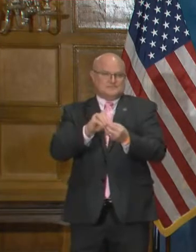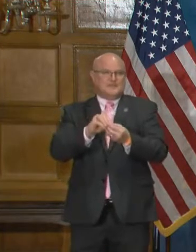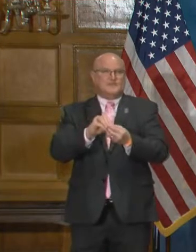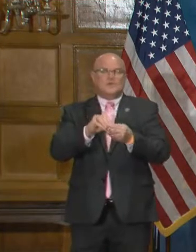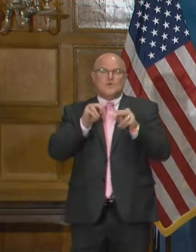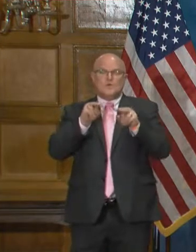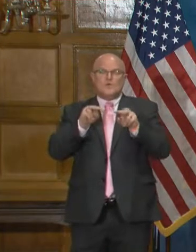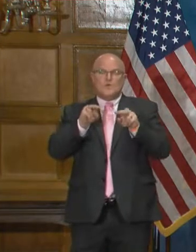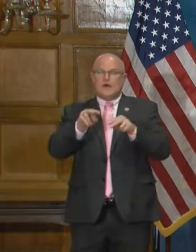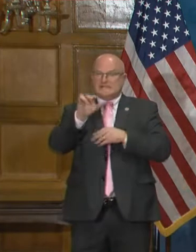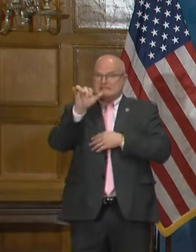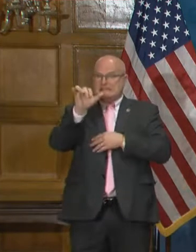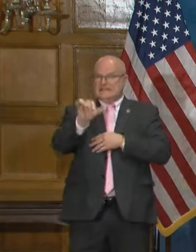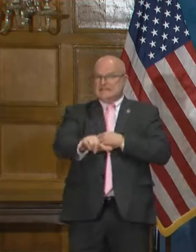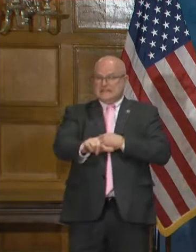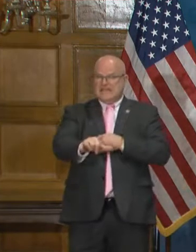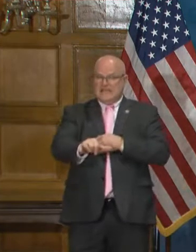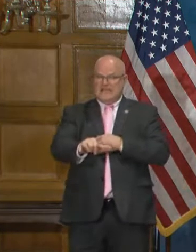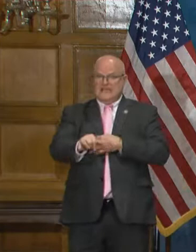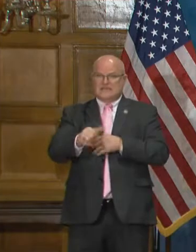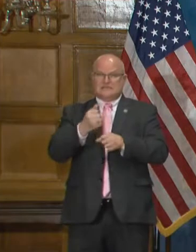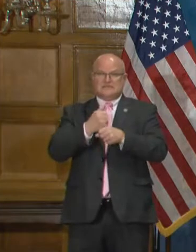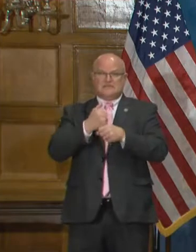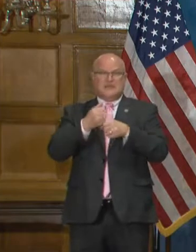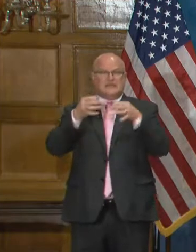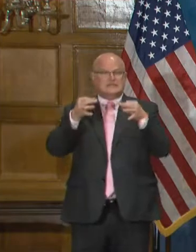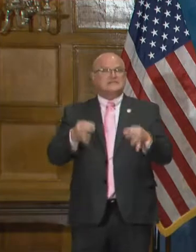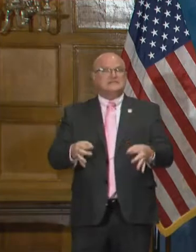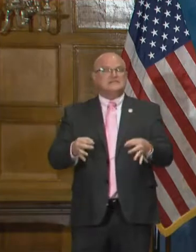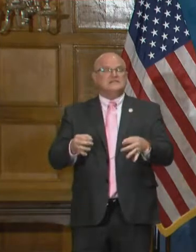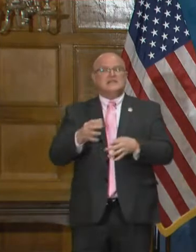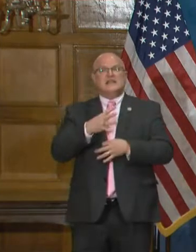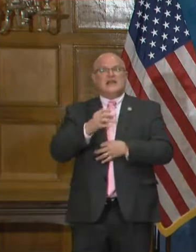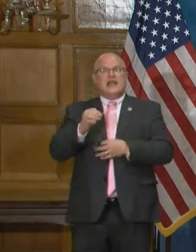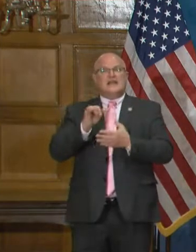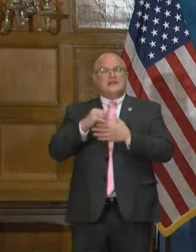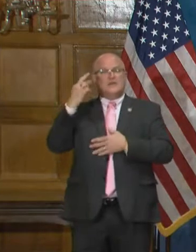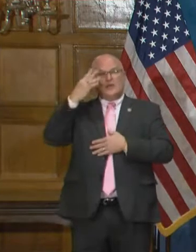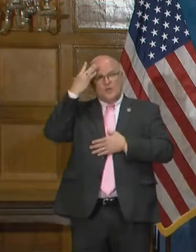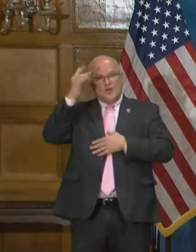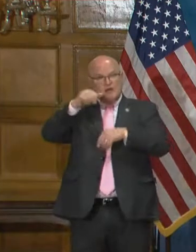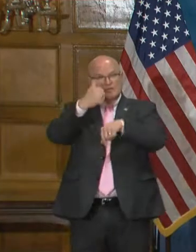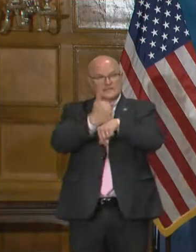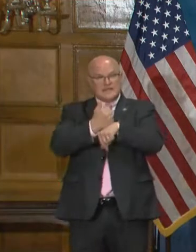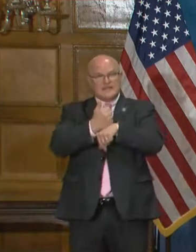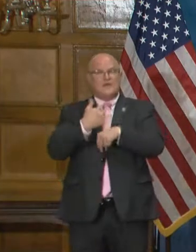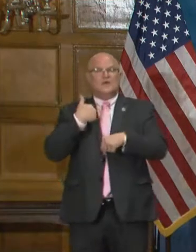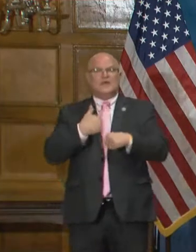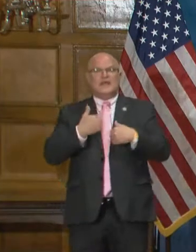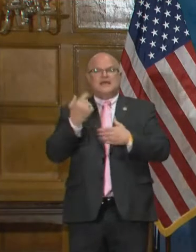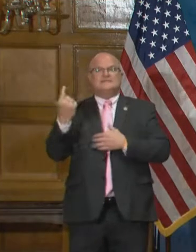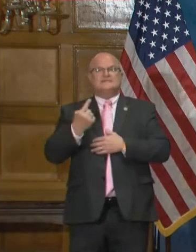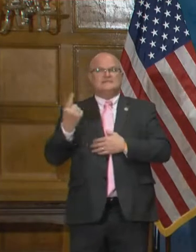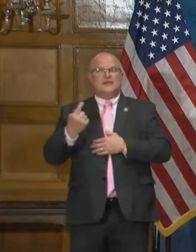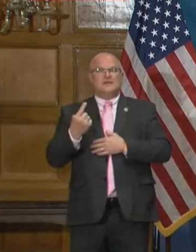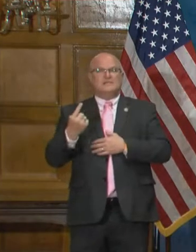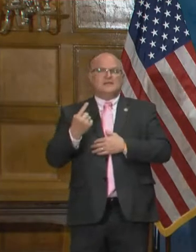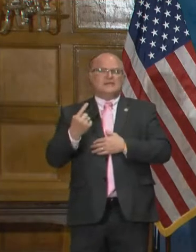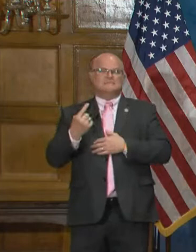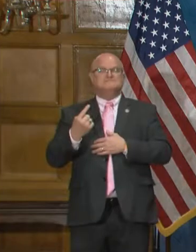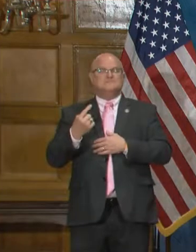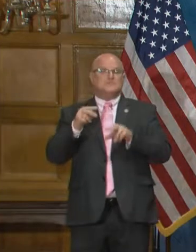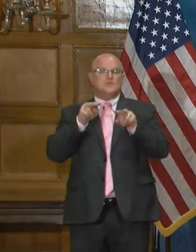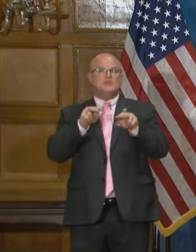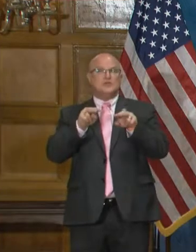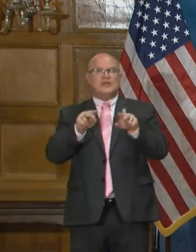that criteria. And, uh, that's, uh, and that's the reason we set that so we'd have something objective to